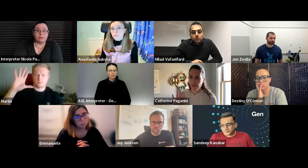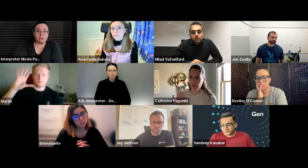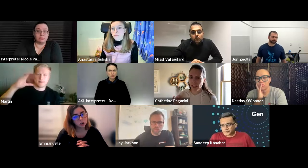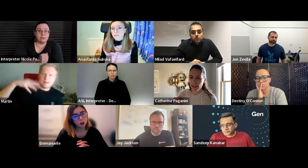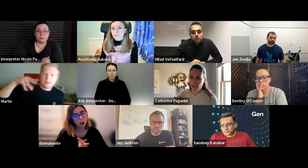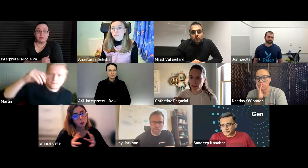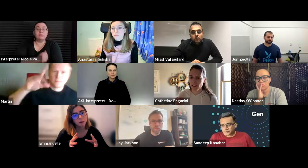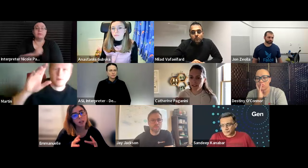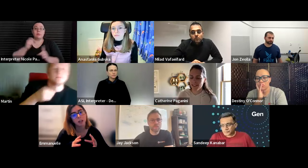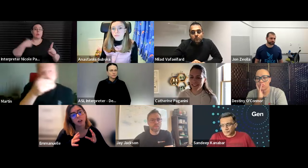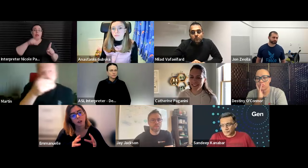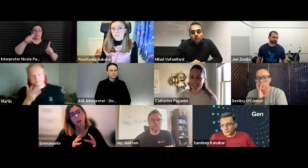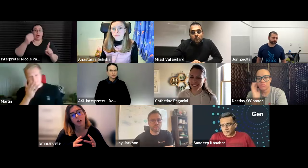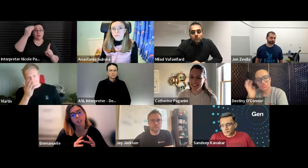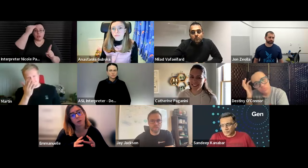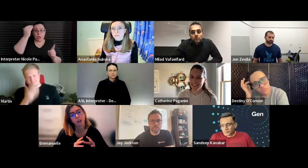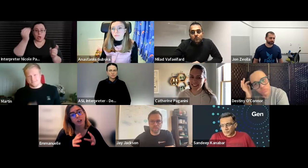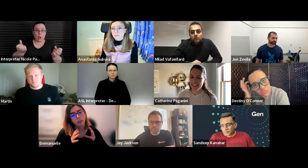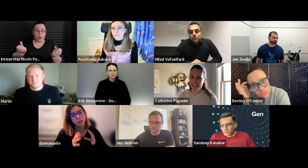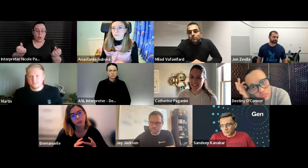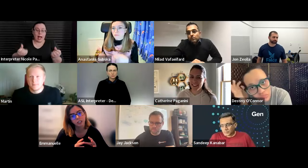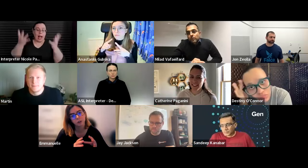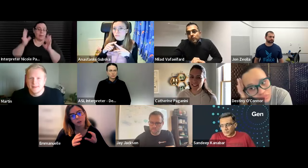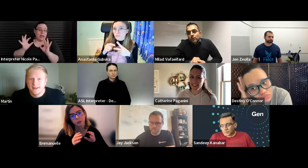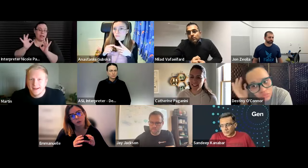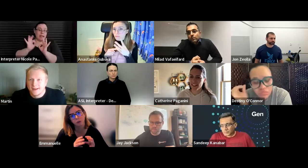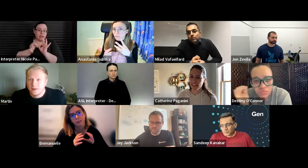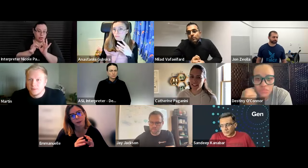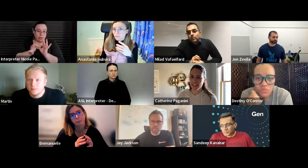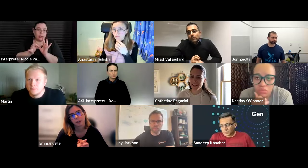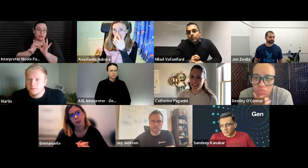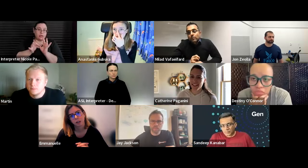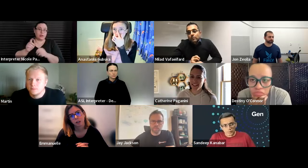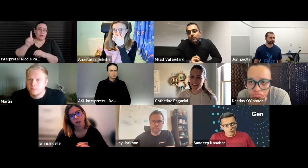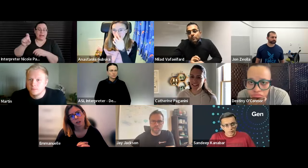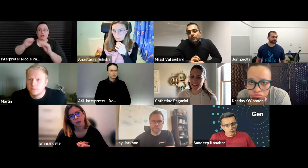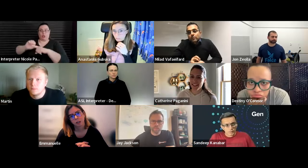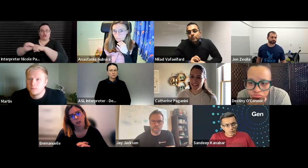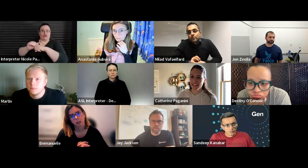we must know how many uh temperatures you need to train them